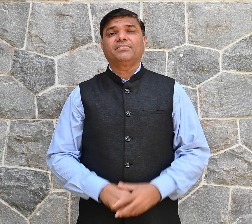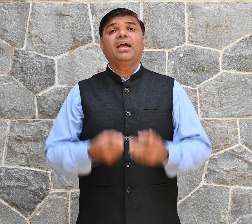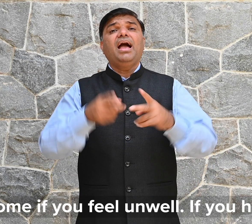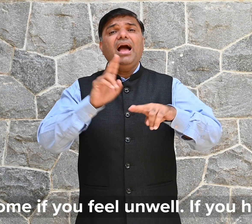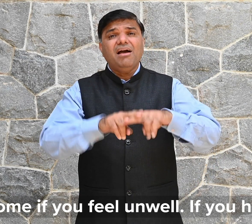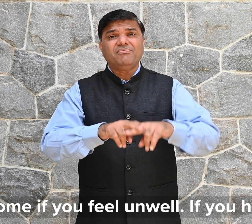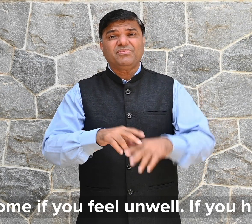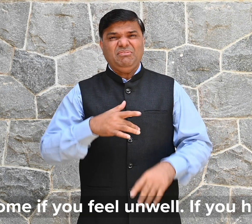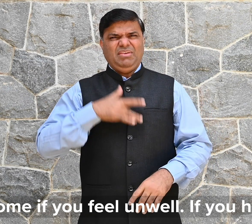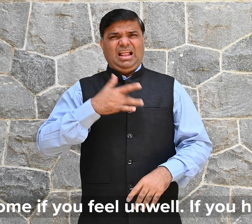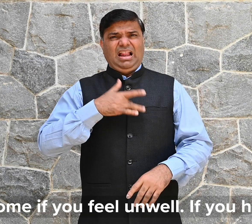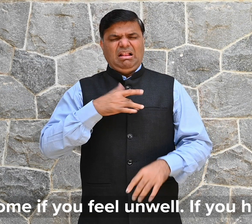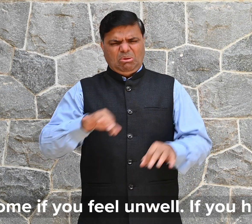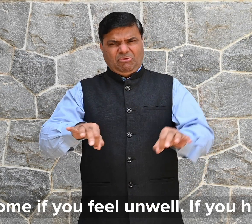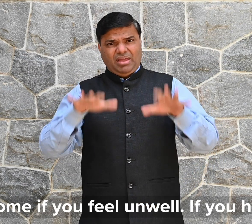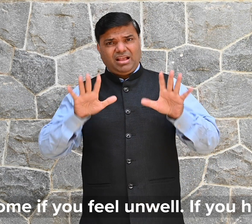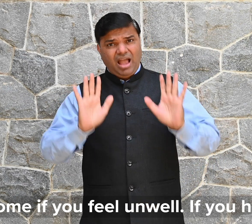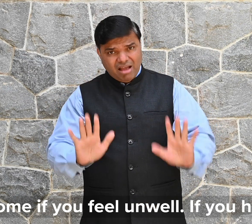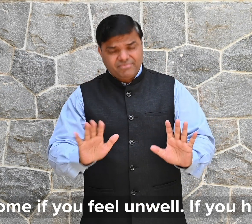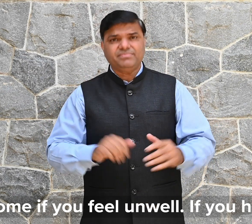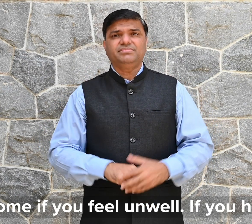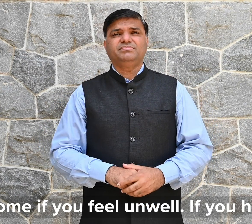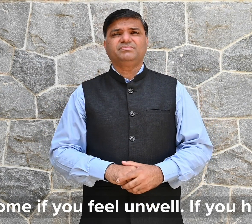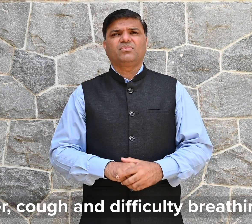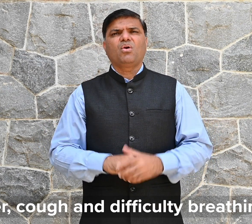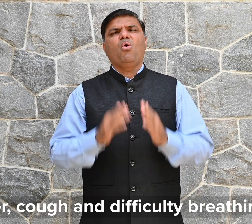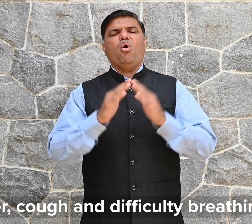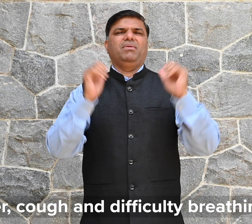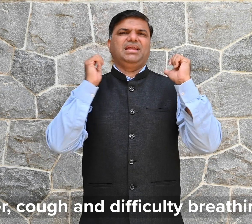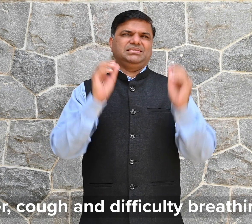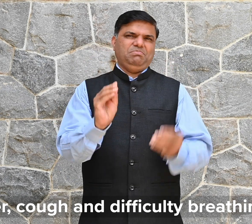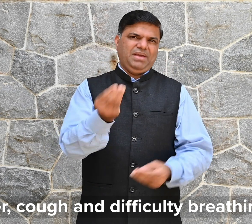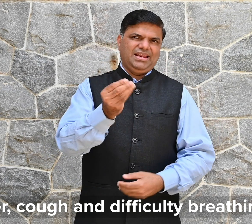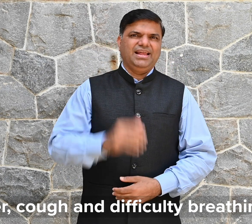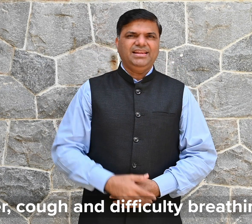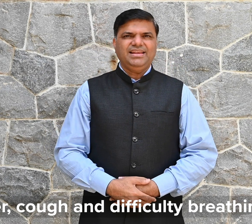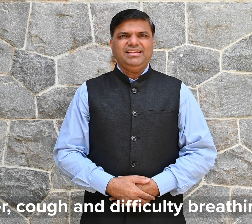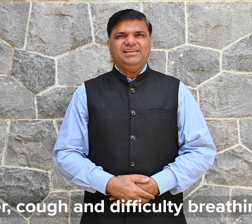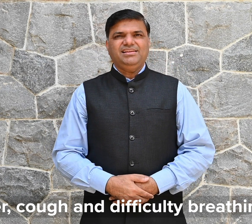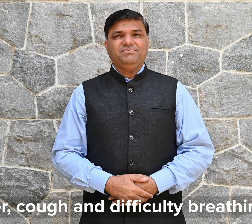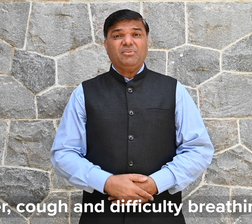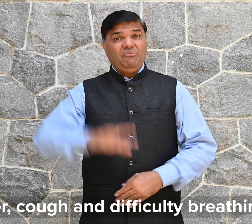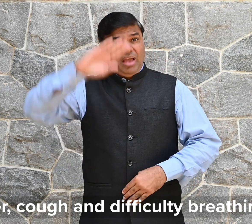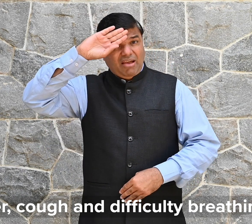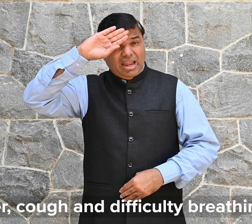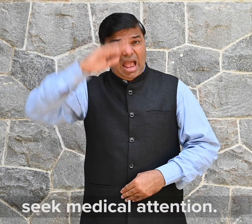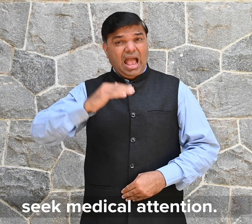Stay home if you feel unwell. If you have a fever, cough or are experiencing